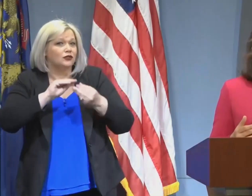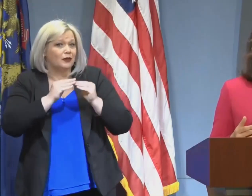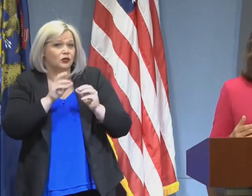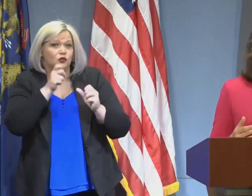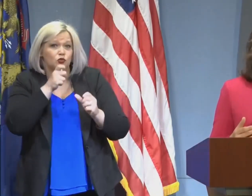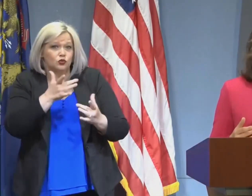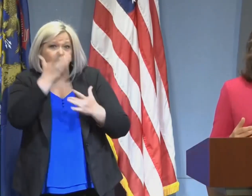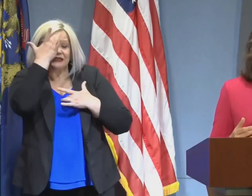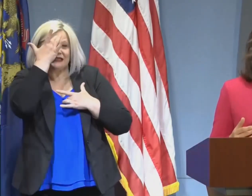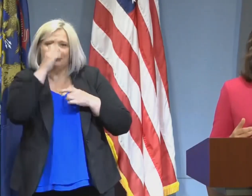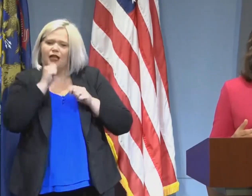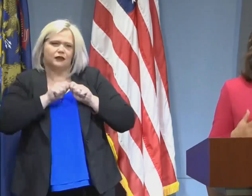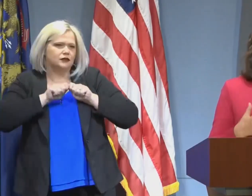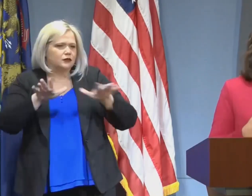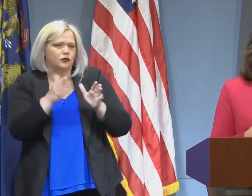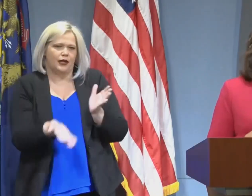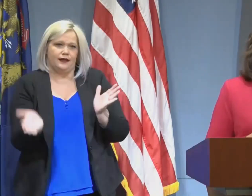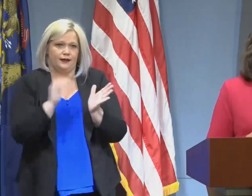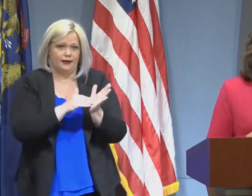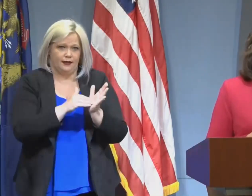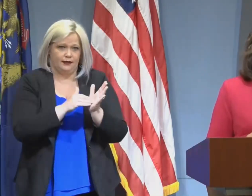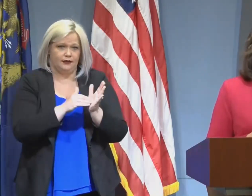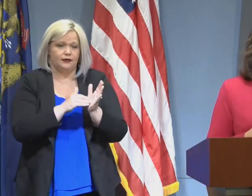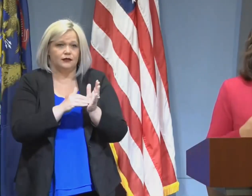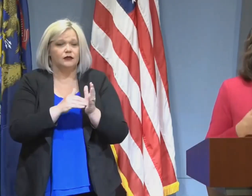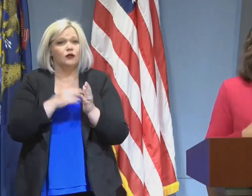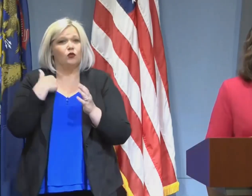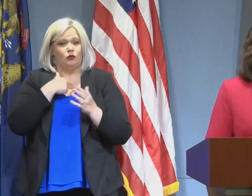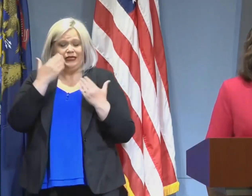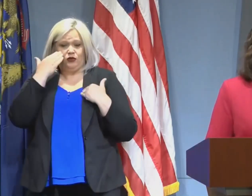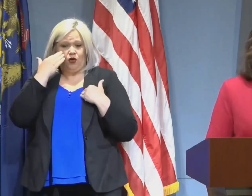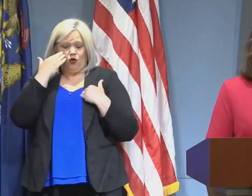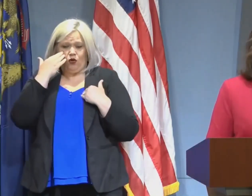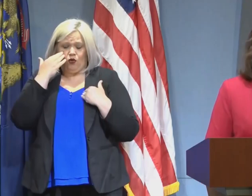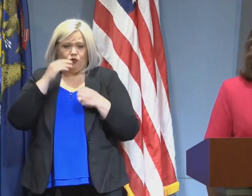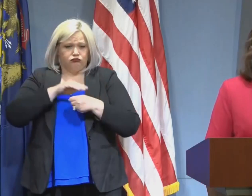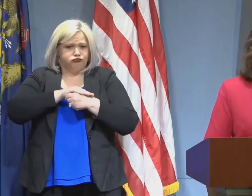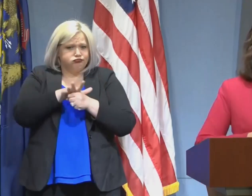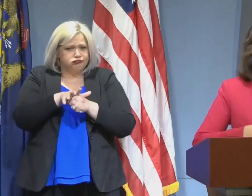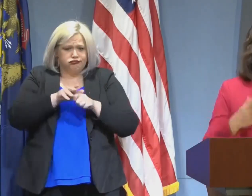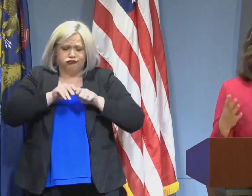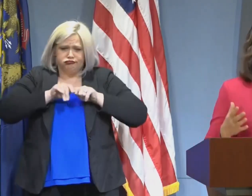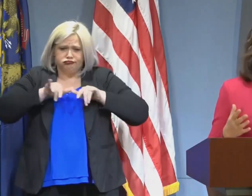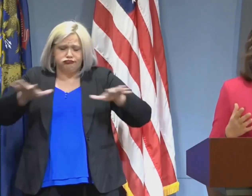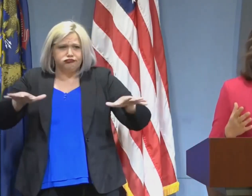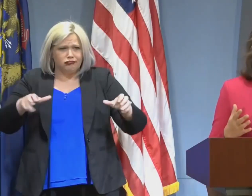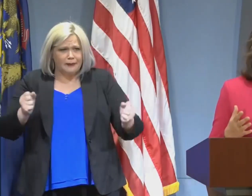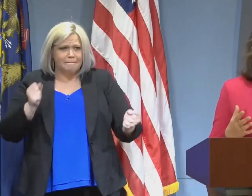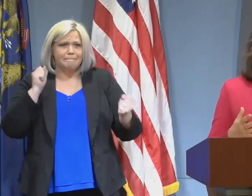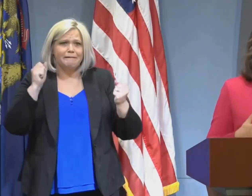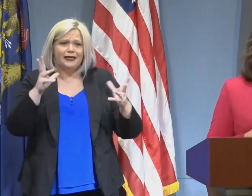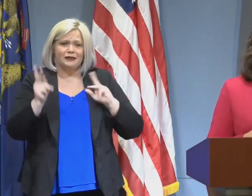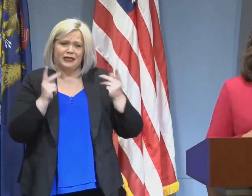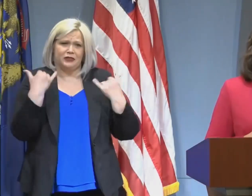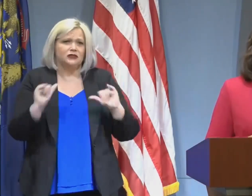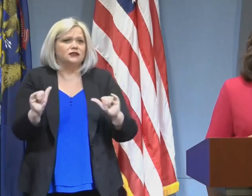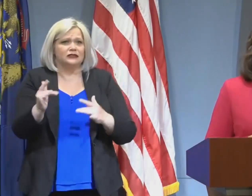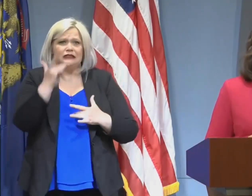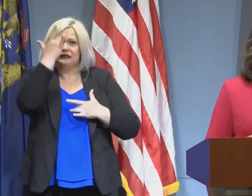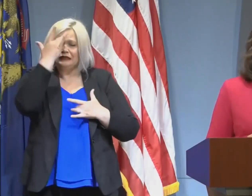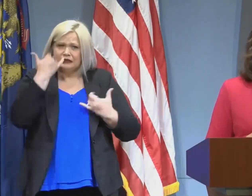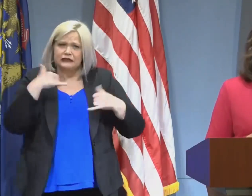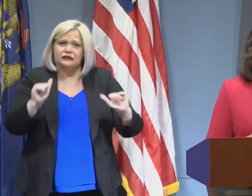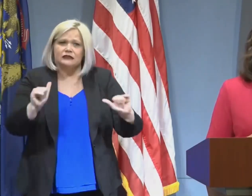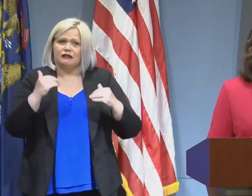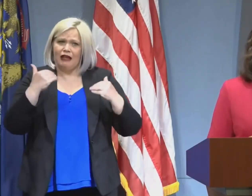potential spread of COVID-19. What we know is that this virus is still very present in the vast majority of our state. And so